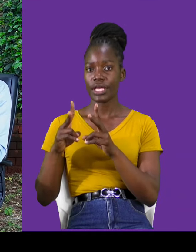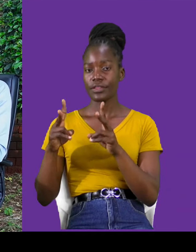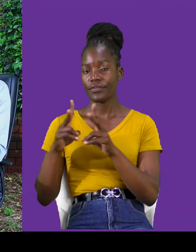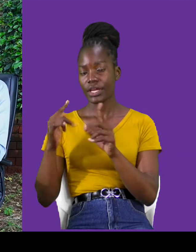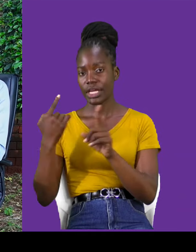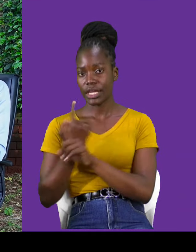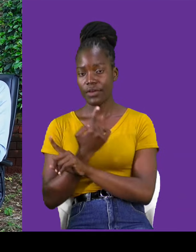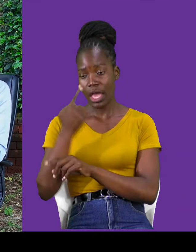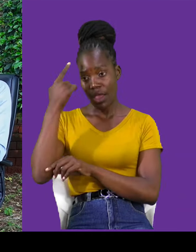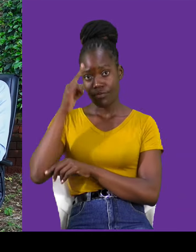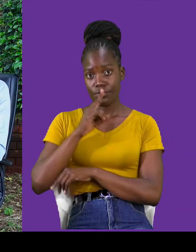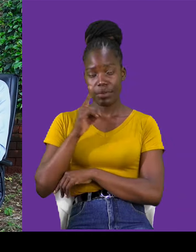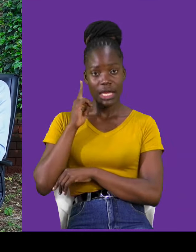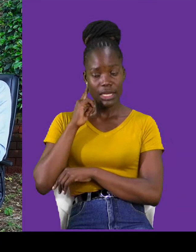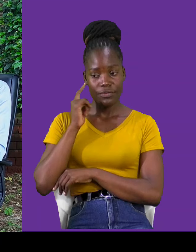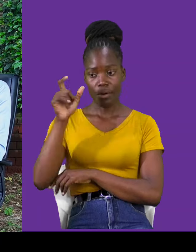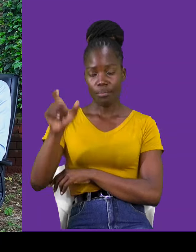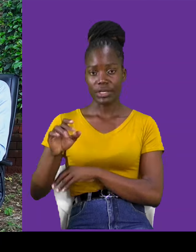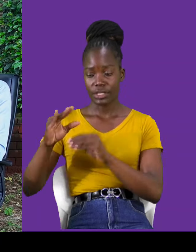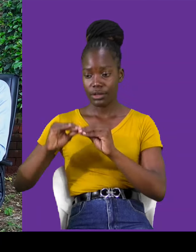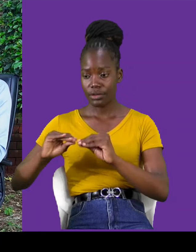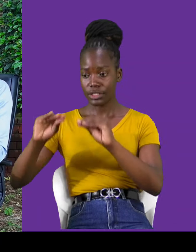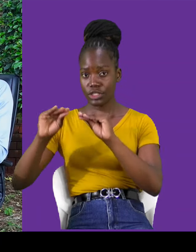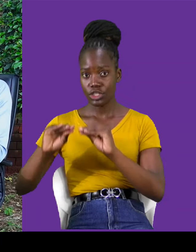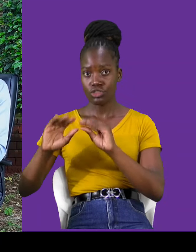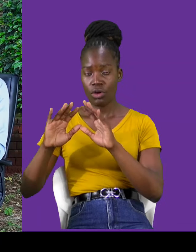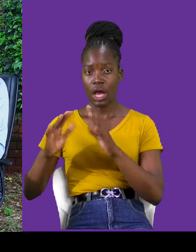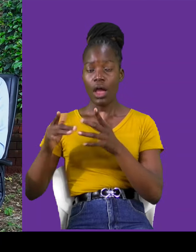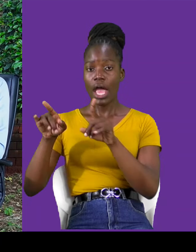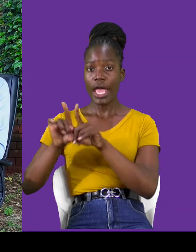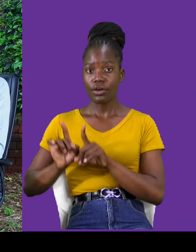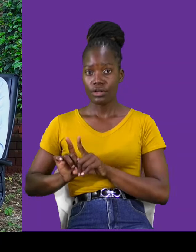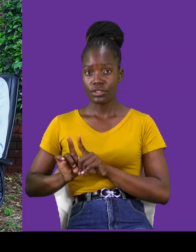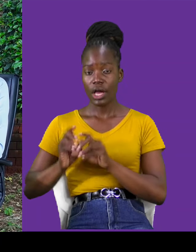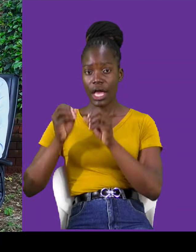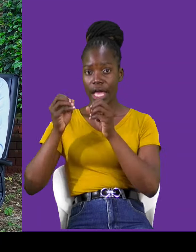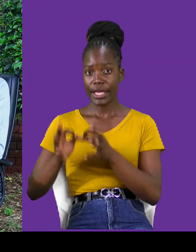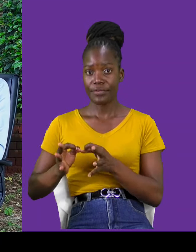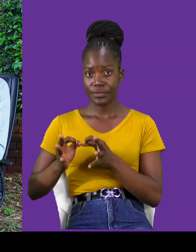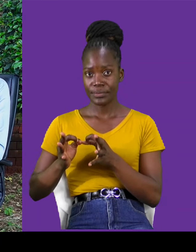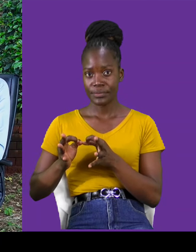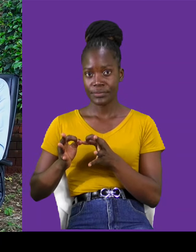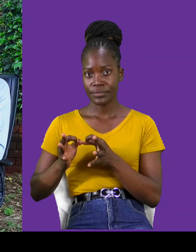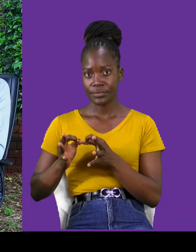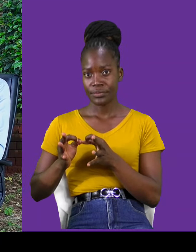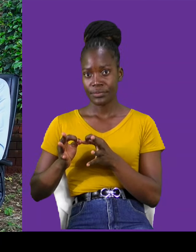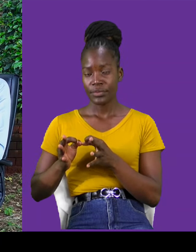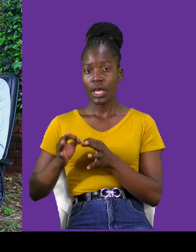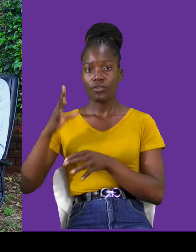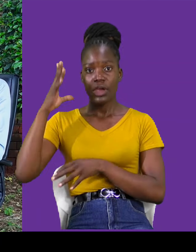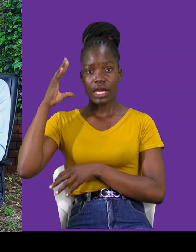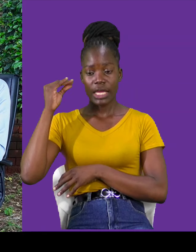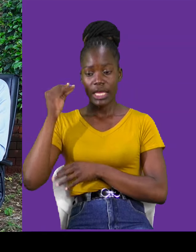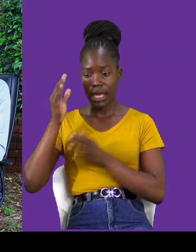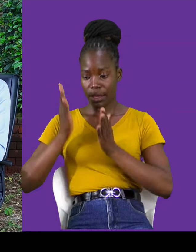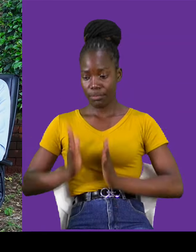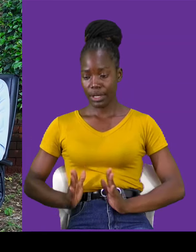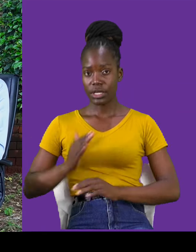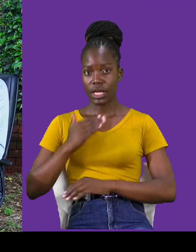For a deaf person, they will teach you on how to... And again, if you are a hearing person, and you want to really approach a deaf